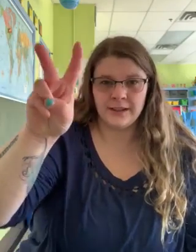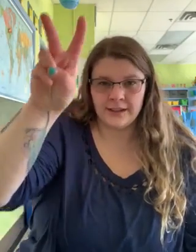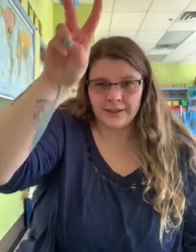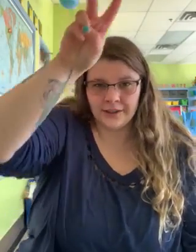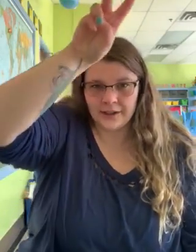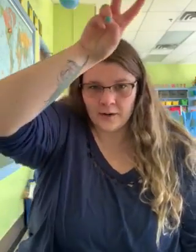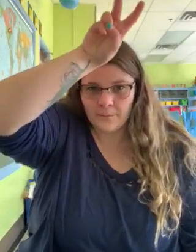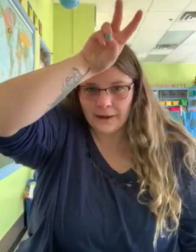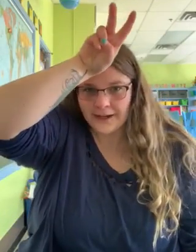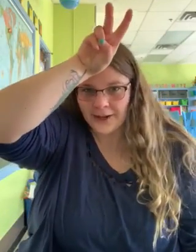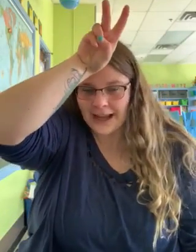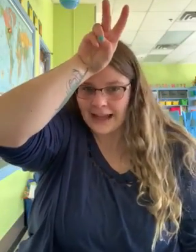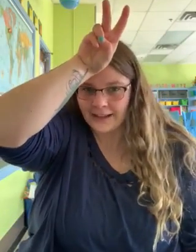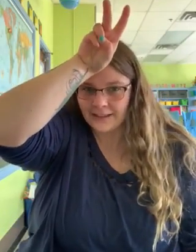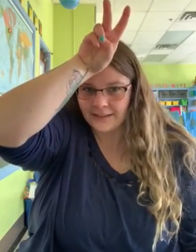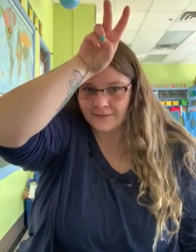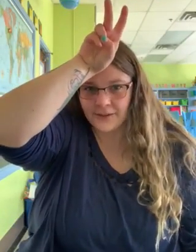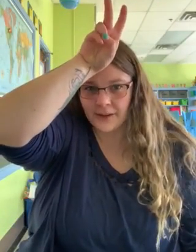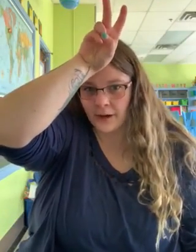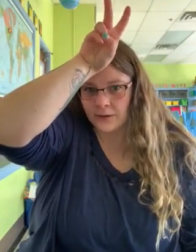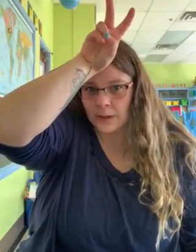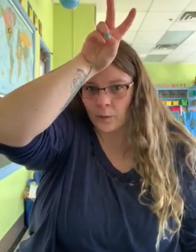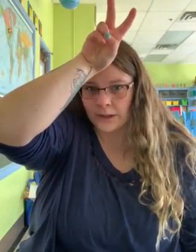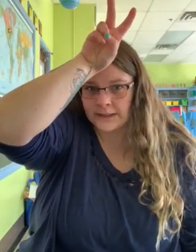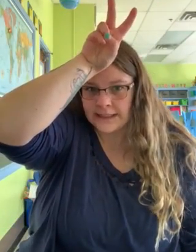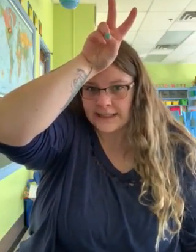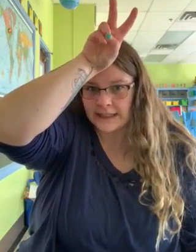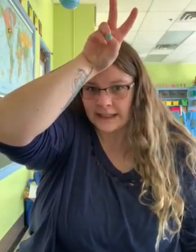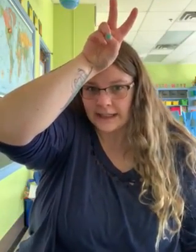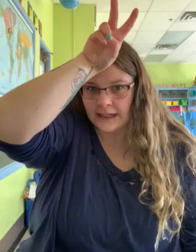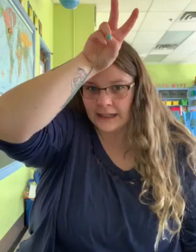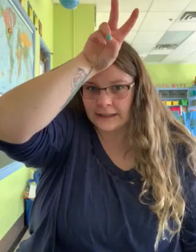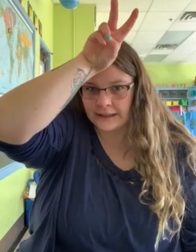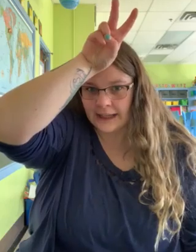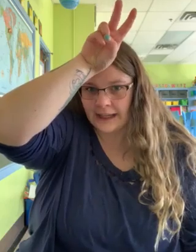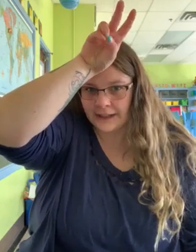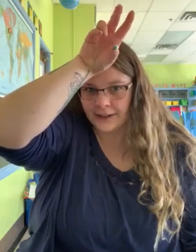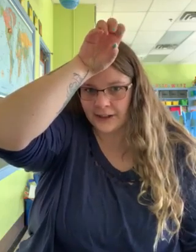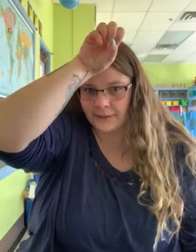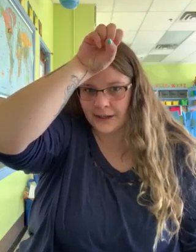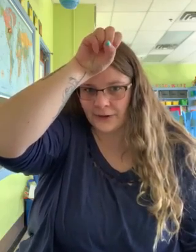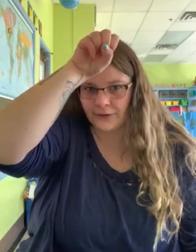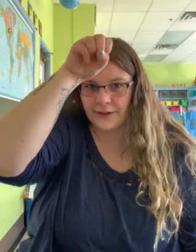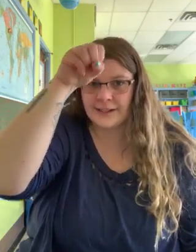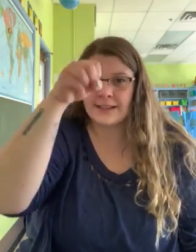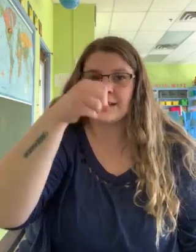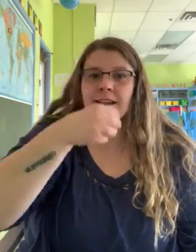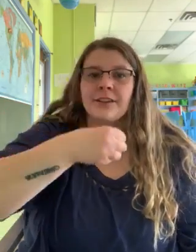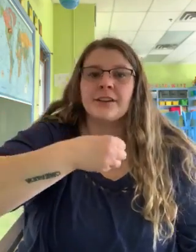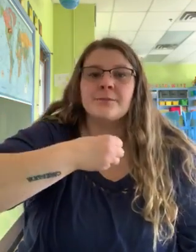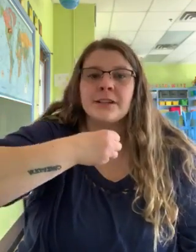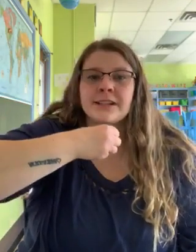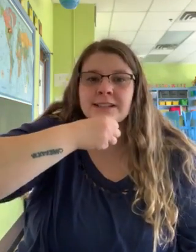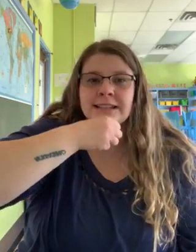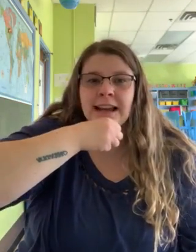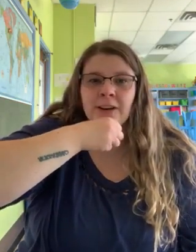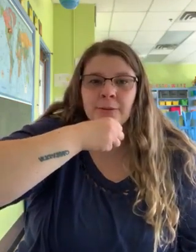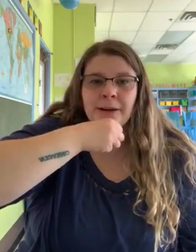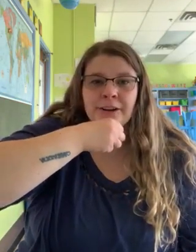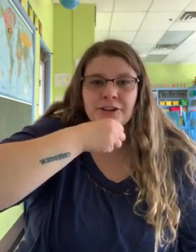You're gonna go up by your head for the goat's horns and then you're gonna make a fist and you're gonna put it down by your